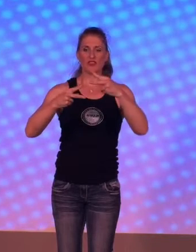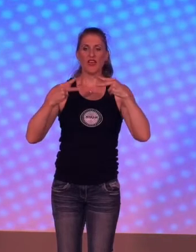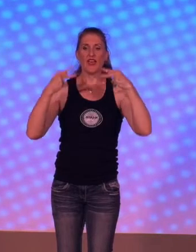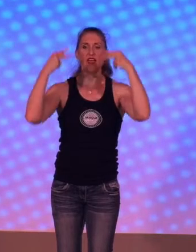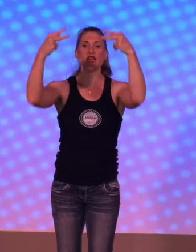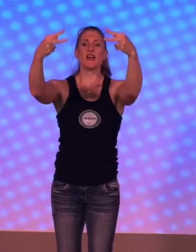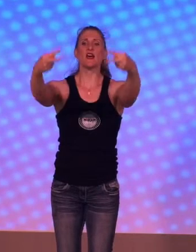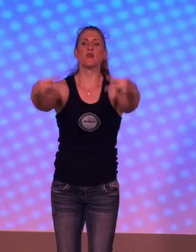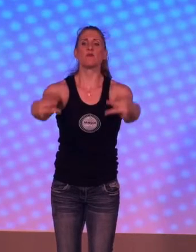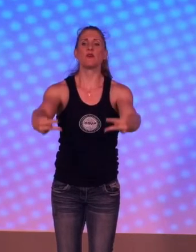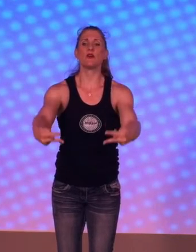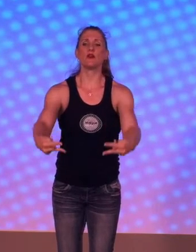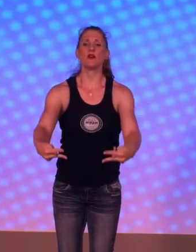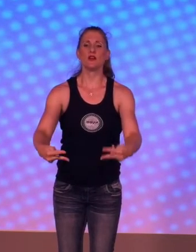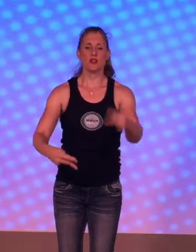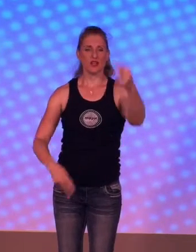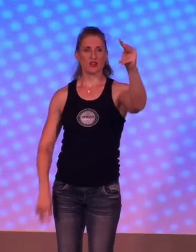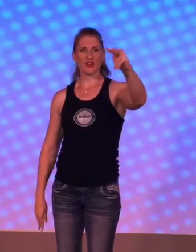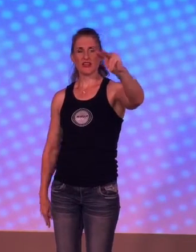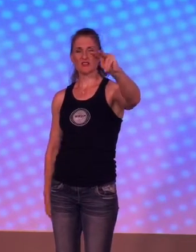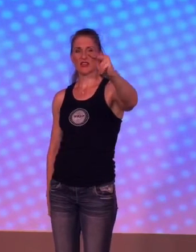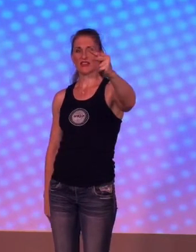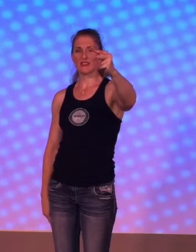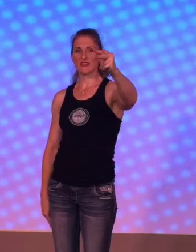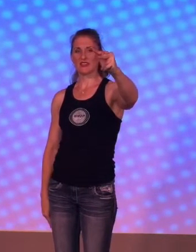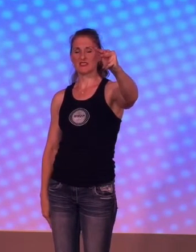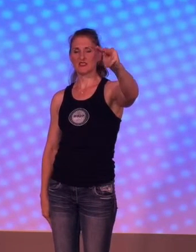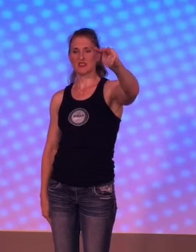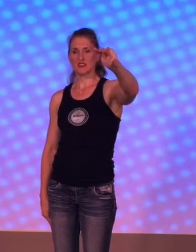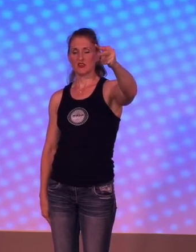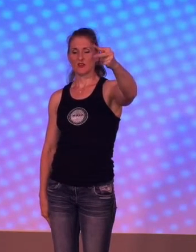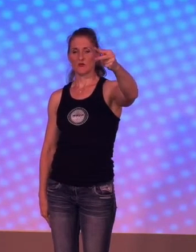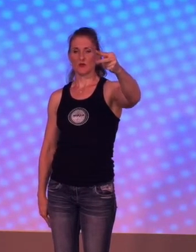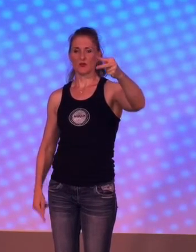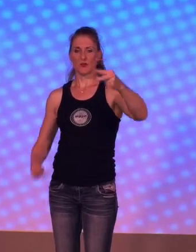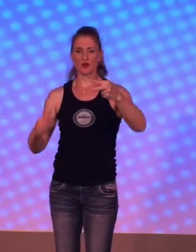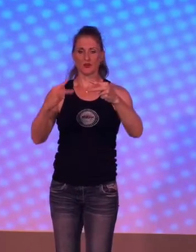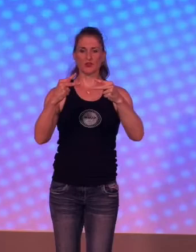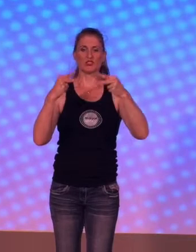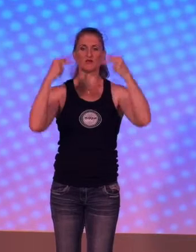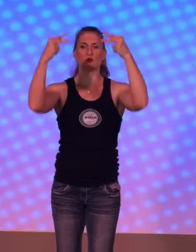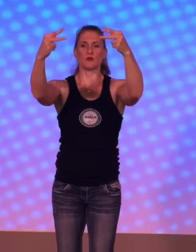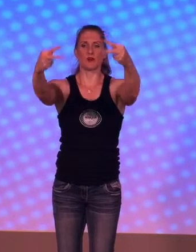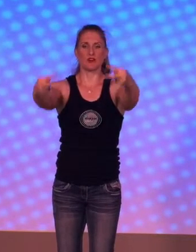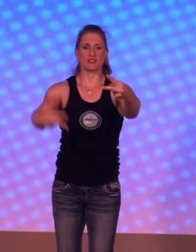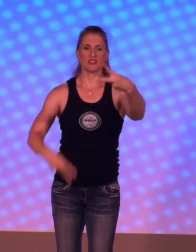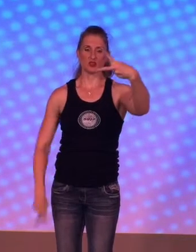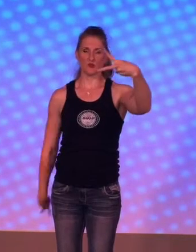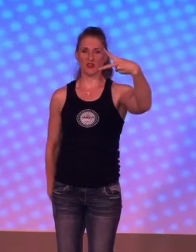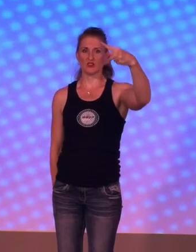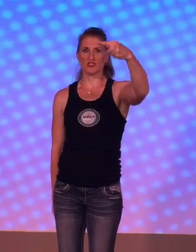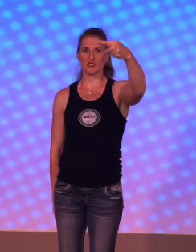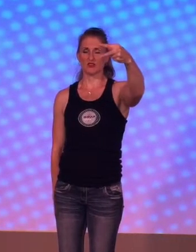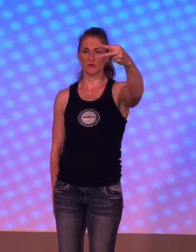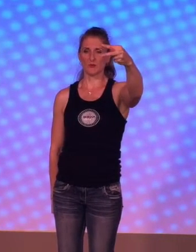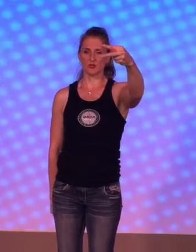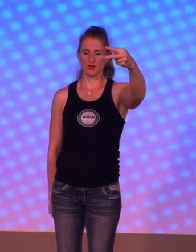the helper, your hands are like this for the part that reaches forward. It's like two fingers, stick your thumb in between.